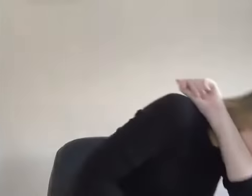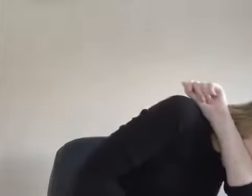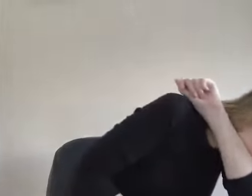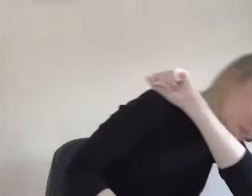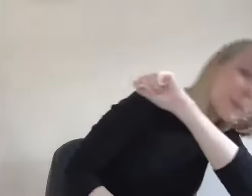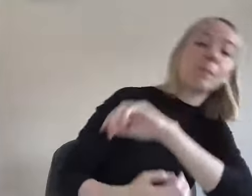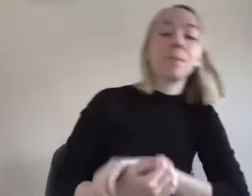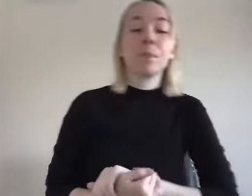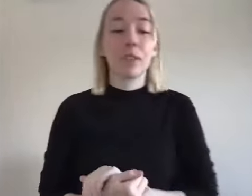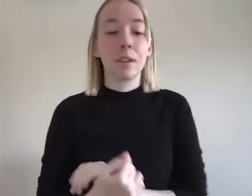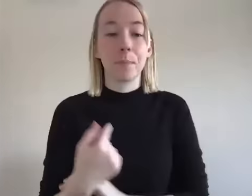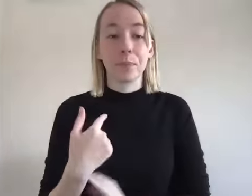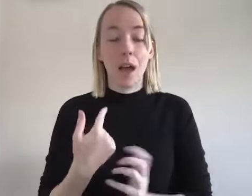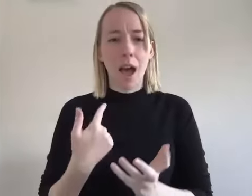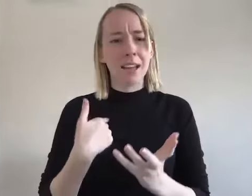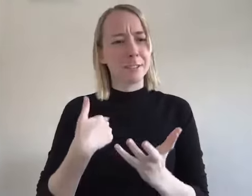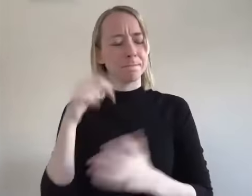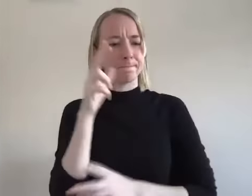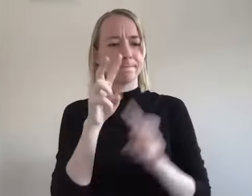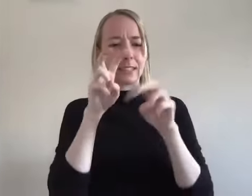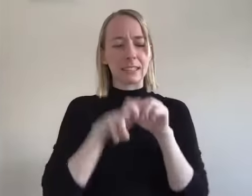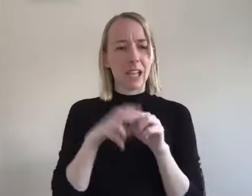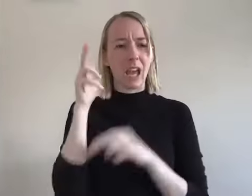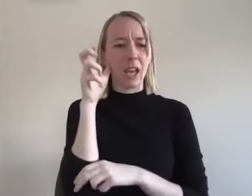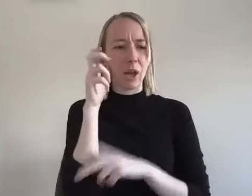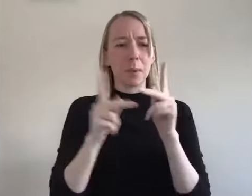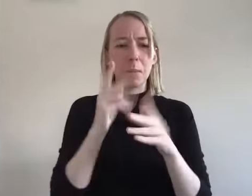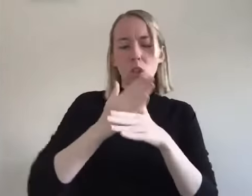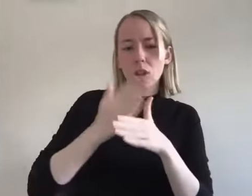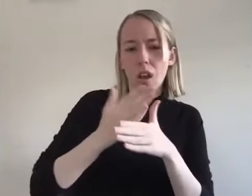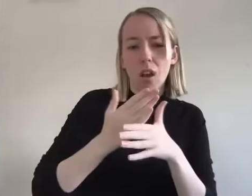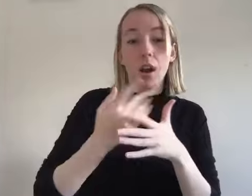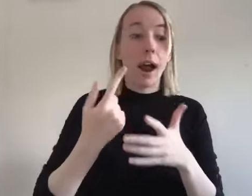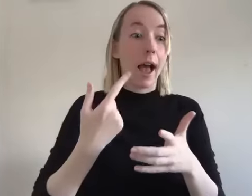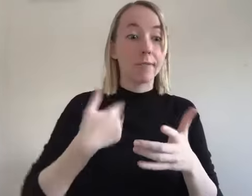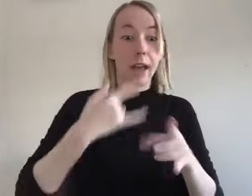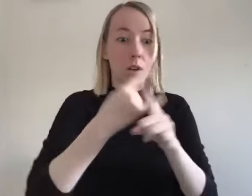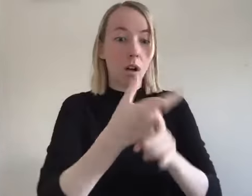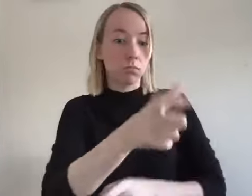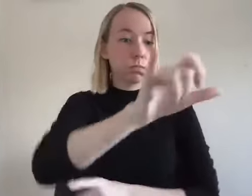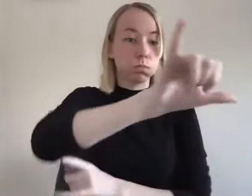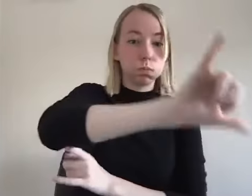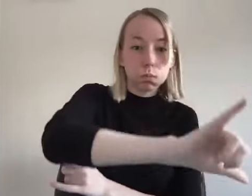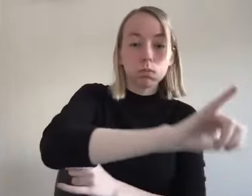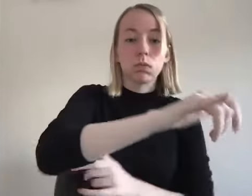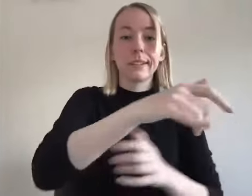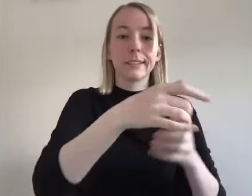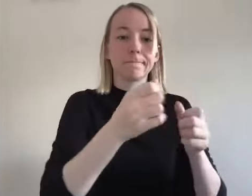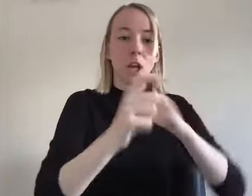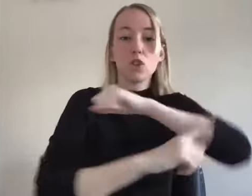share about um how they would pour alcohol down drains how they um you know were counting